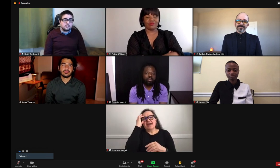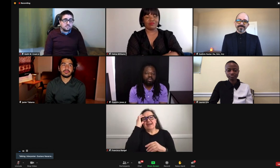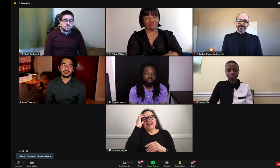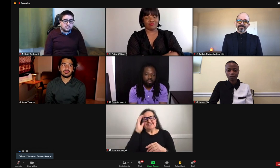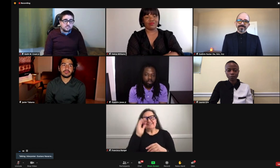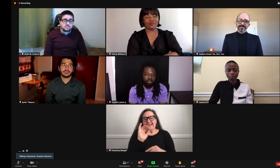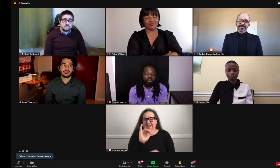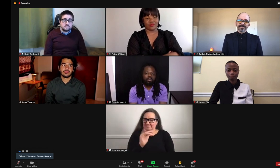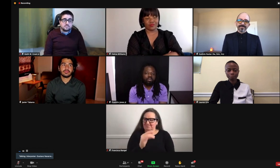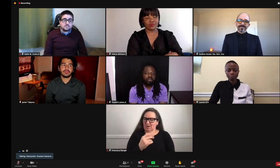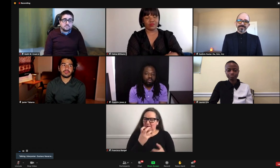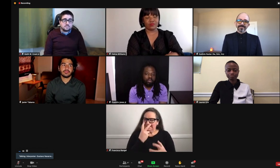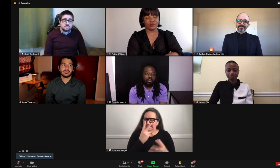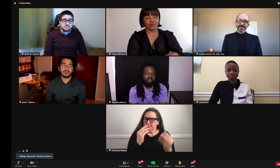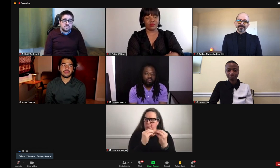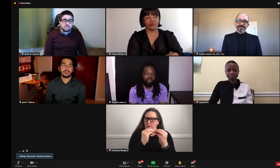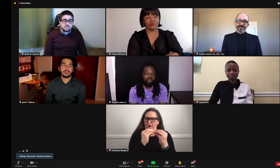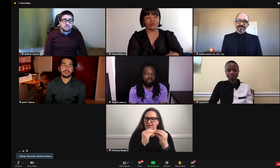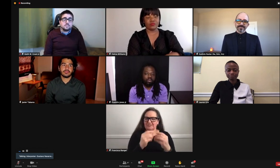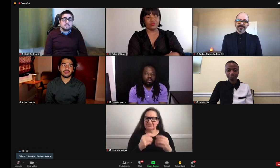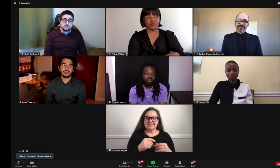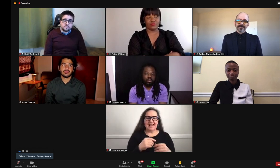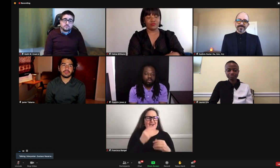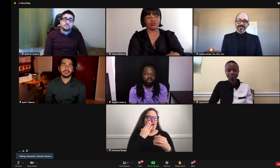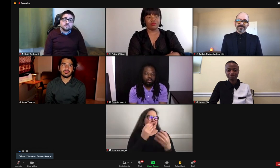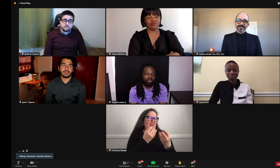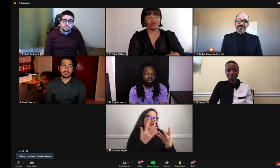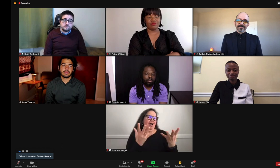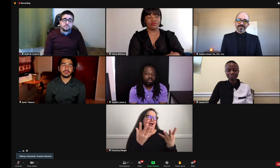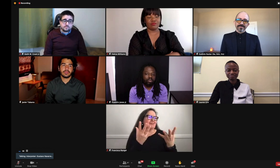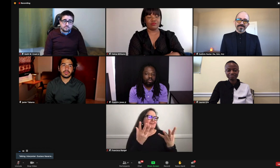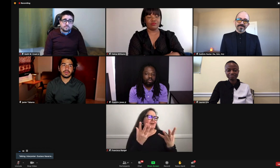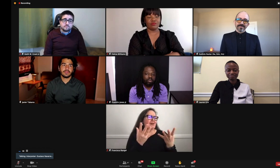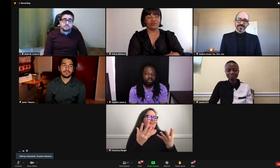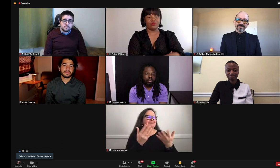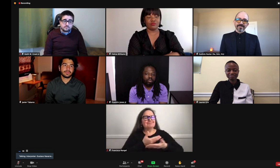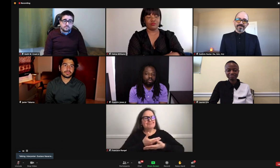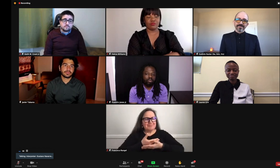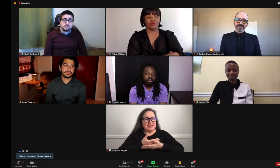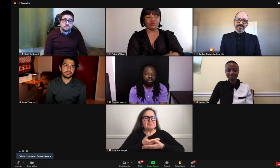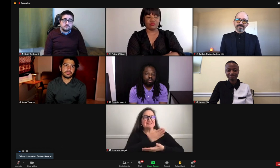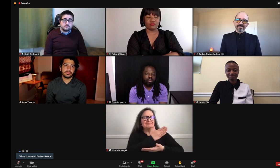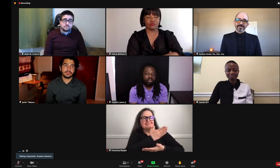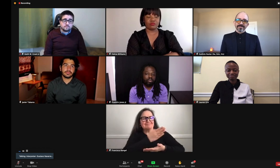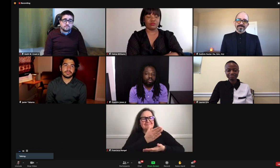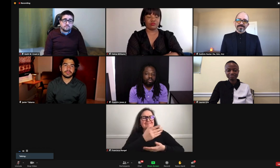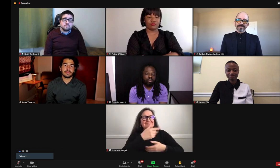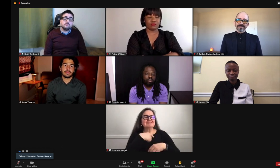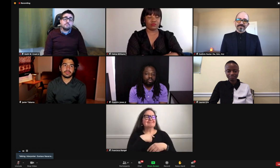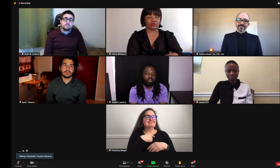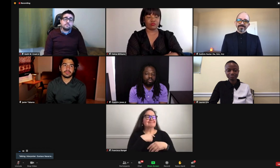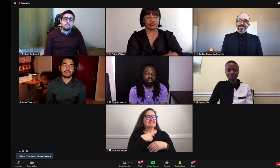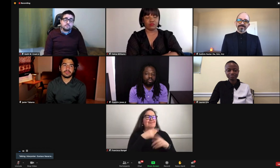up in those grade levels. So I would love to see, again, more of that. Yes, from birth,